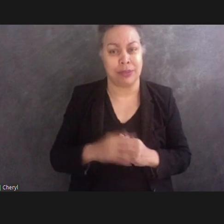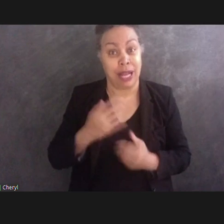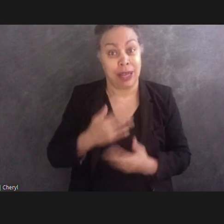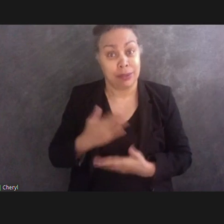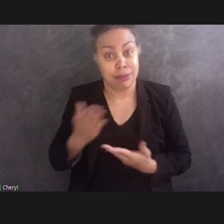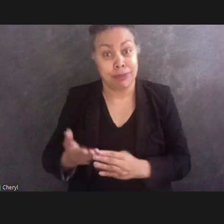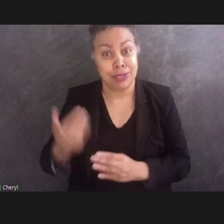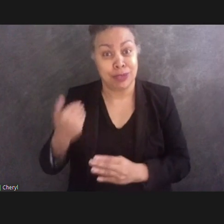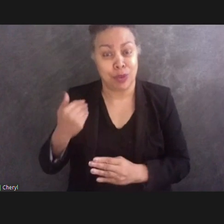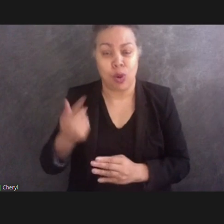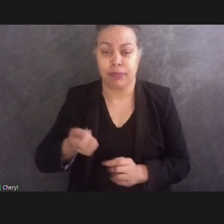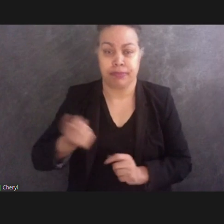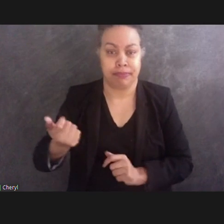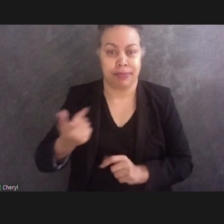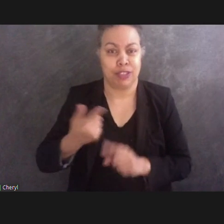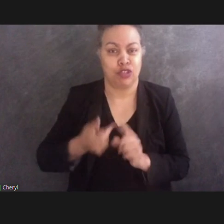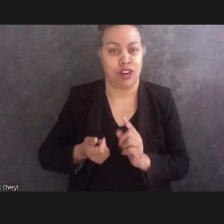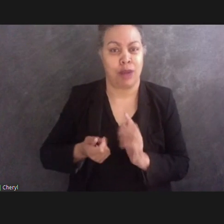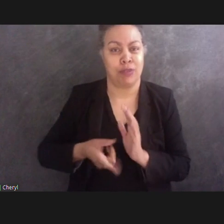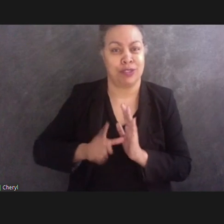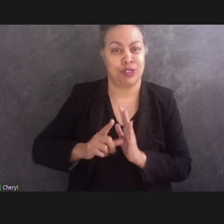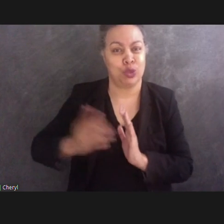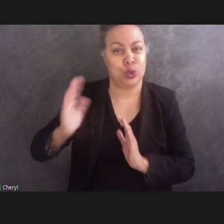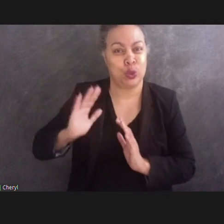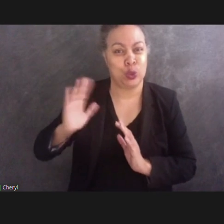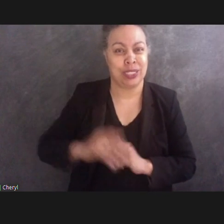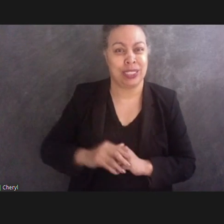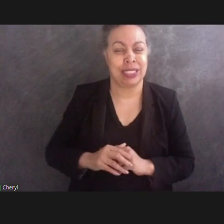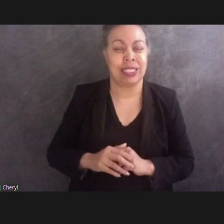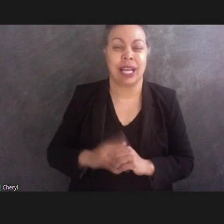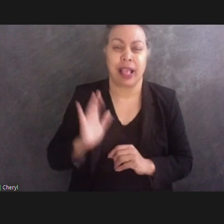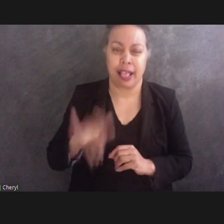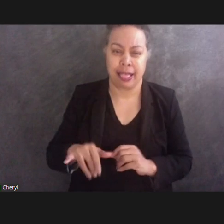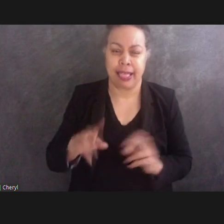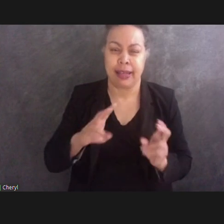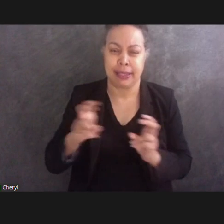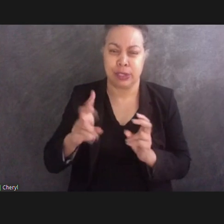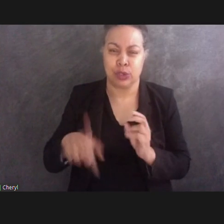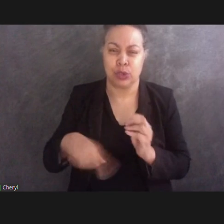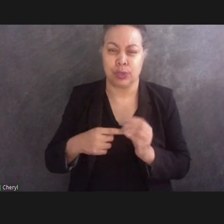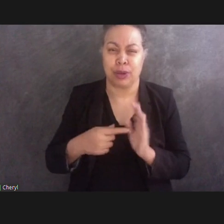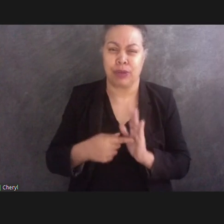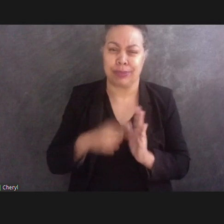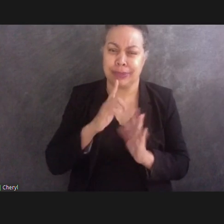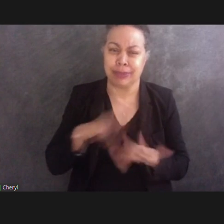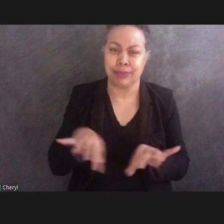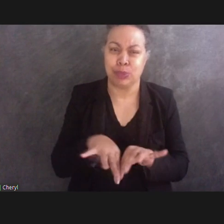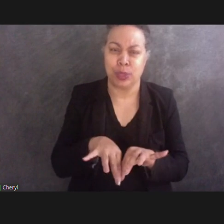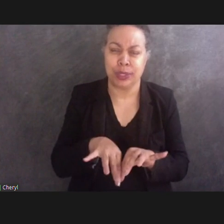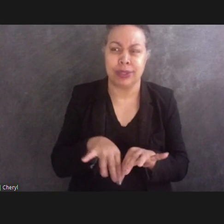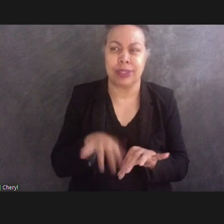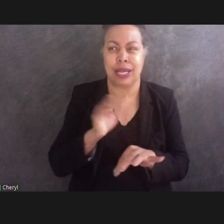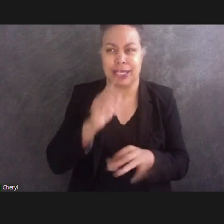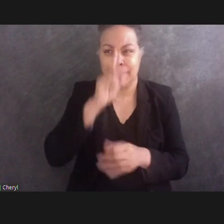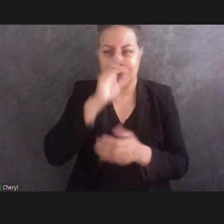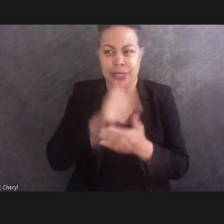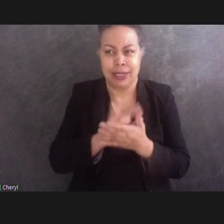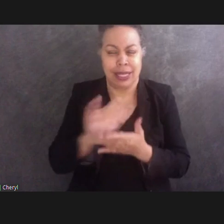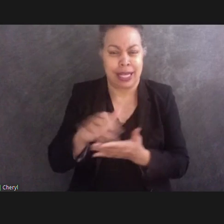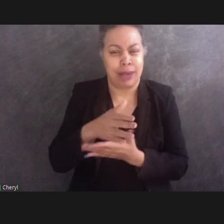reviews. These issues of representation are important, and I believe that aspect of the artwork deserves